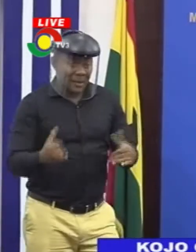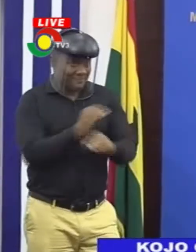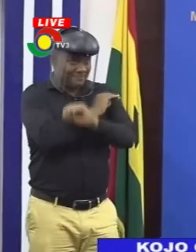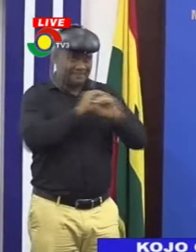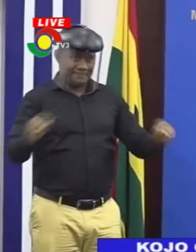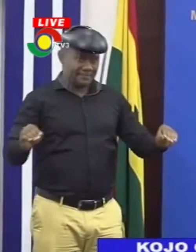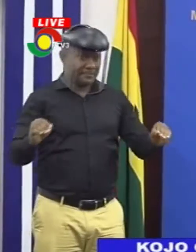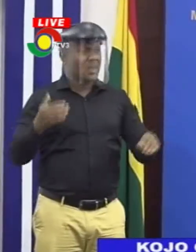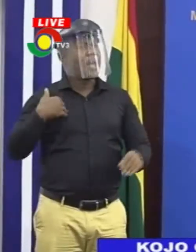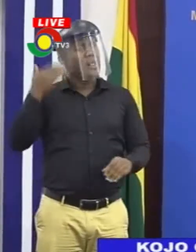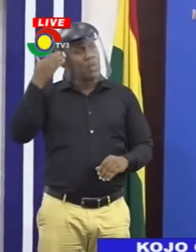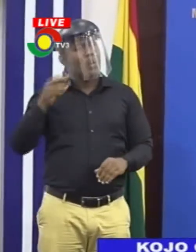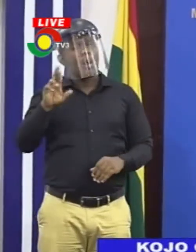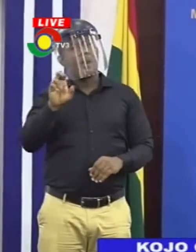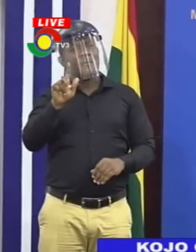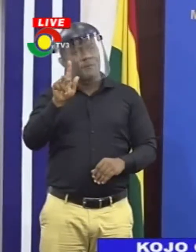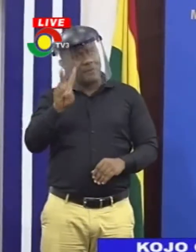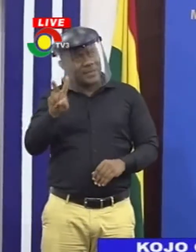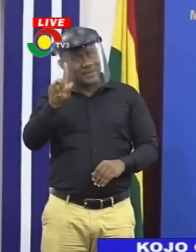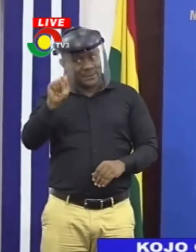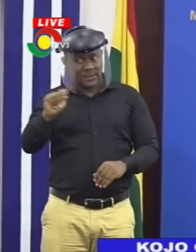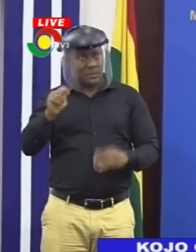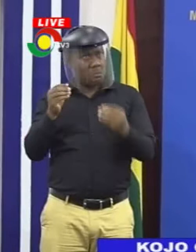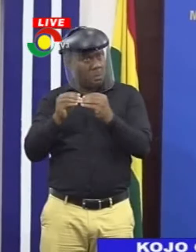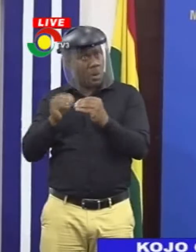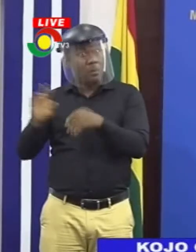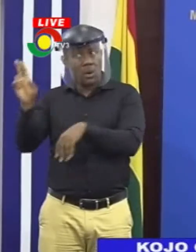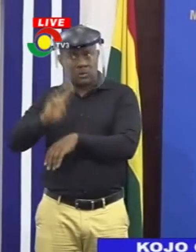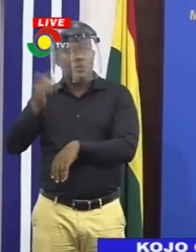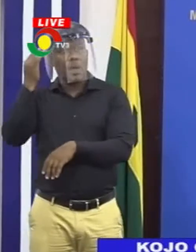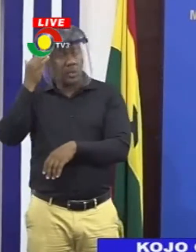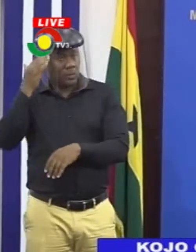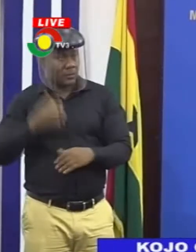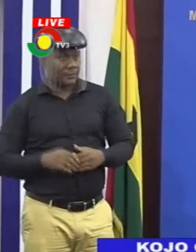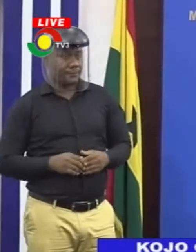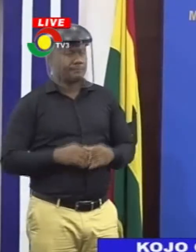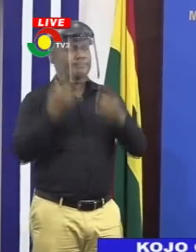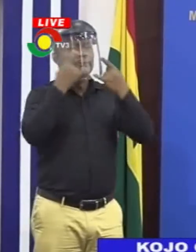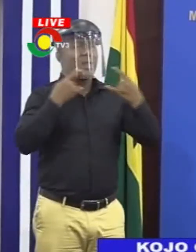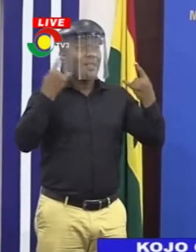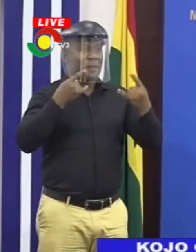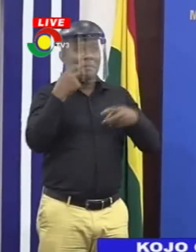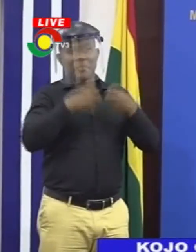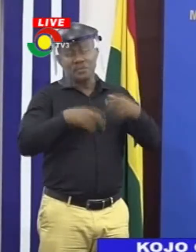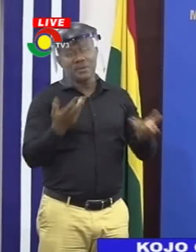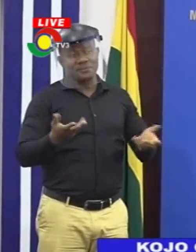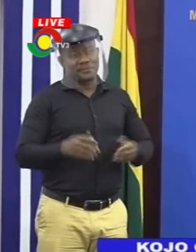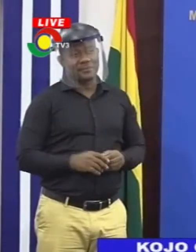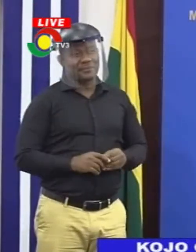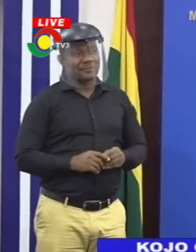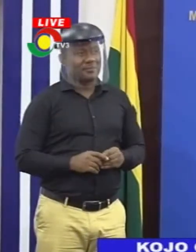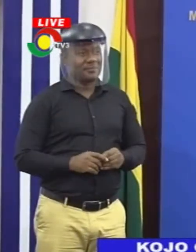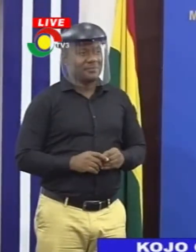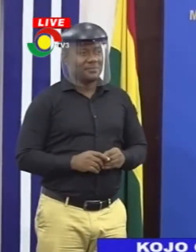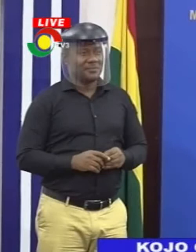are a lot of RDTs that have been tested. On the mask, we